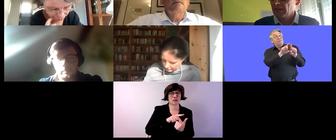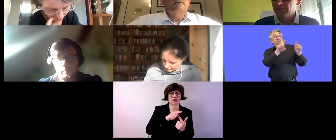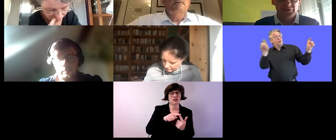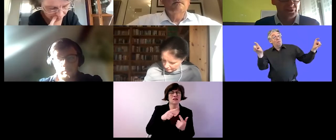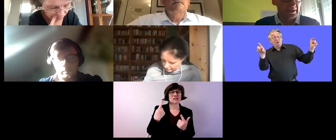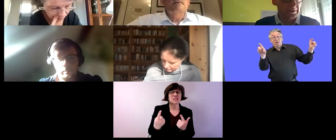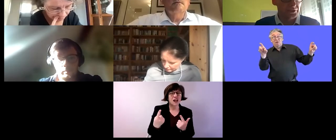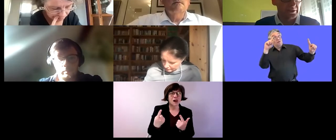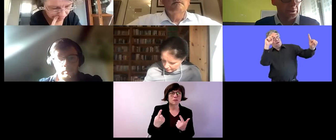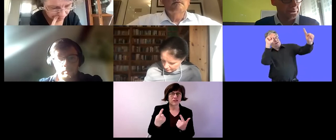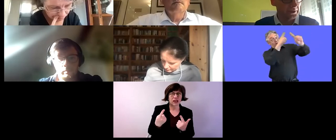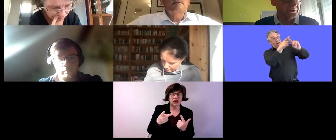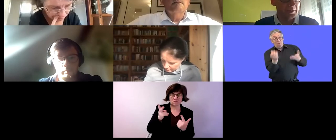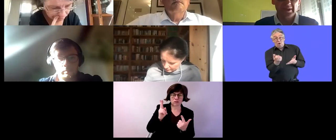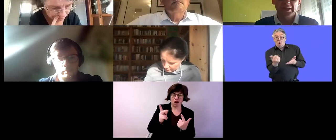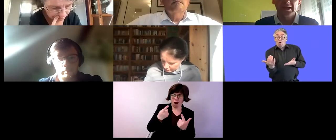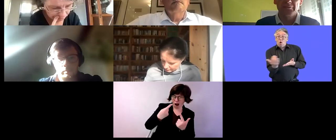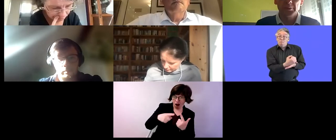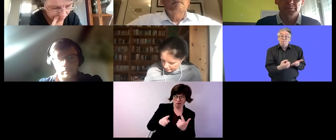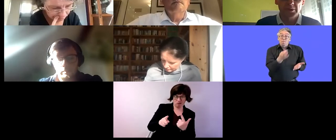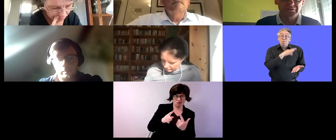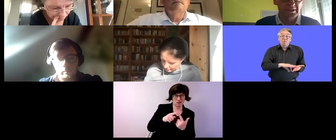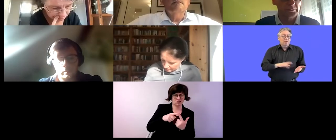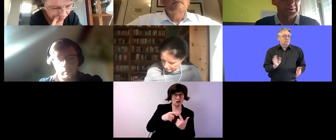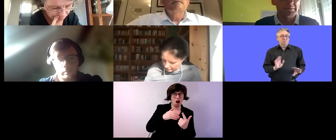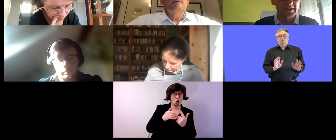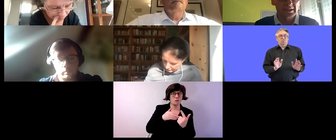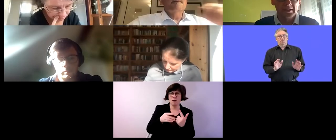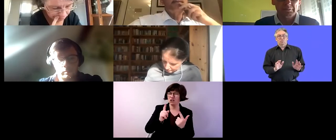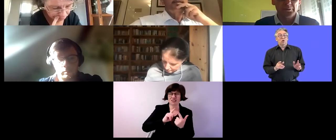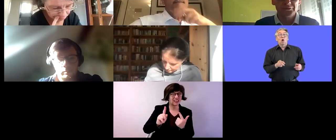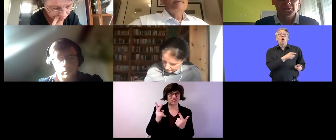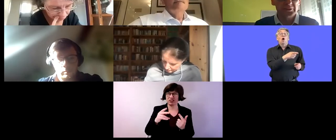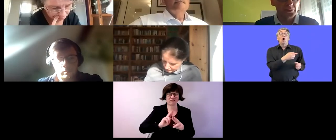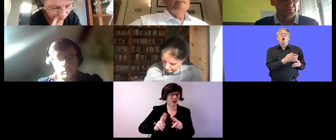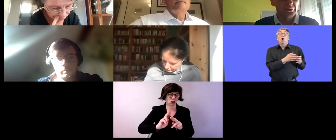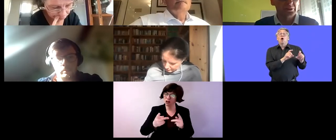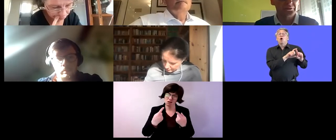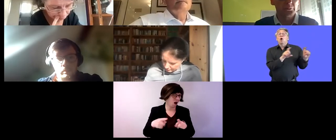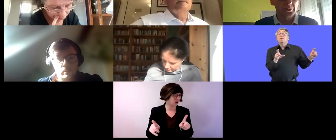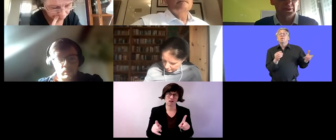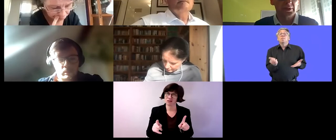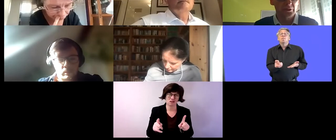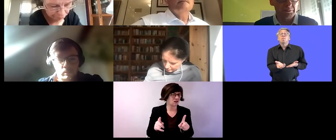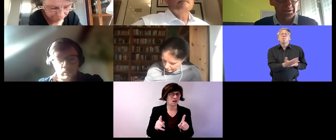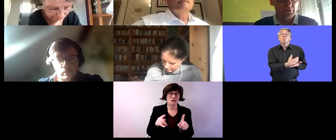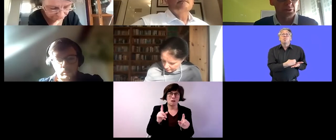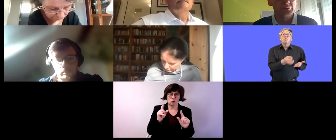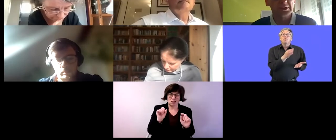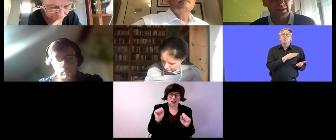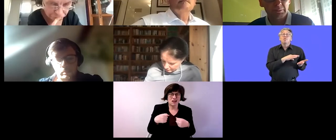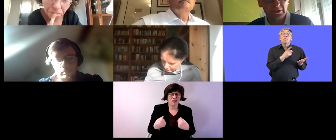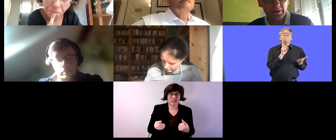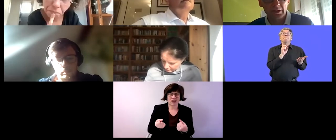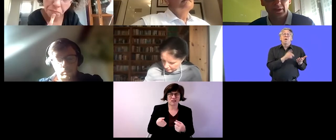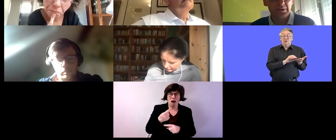share shareholders for example every profit that we make must return to the custom work uh company or